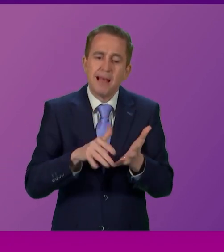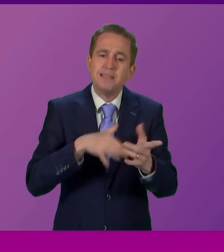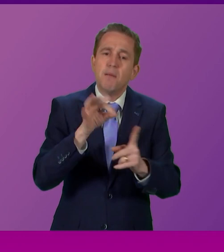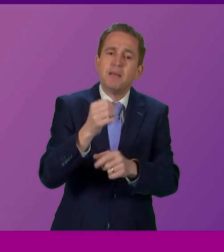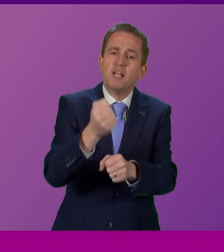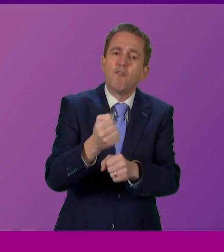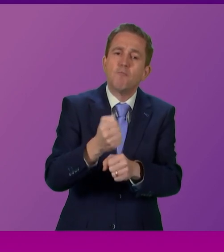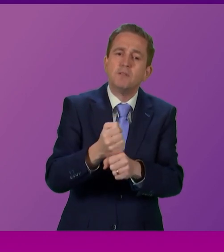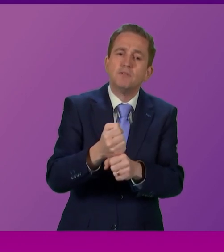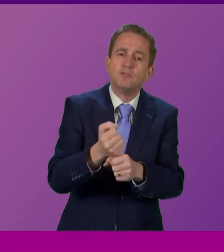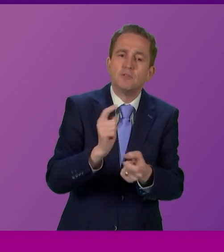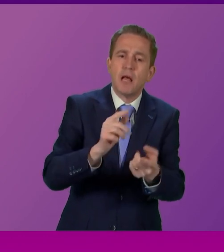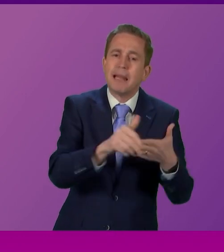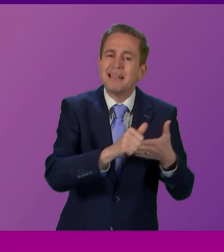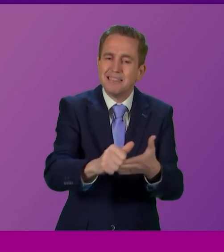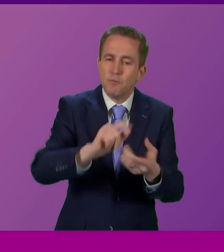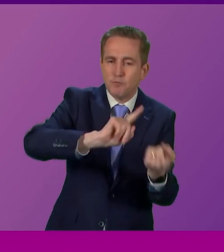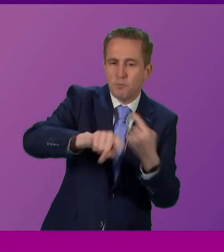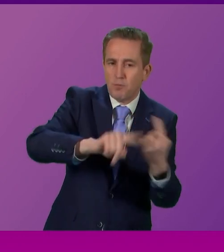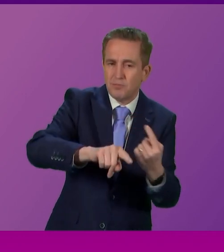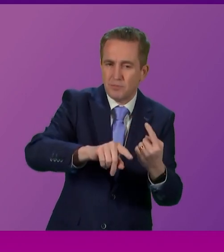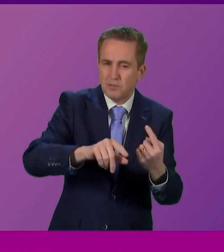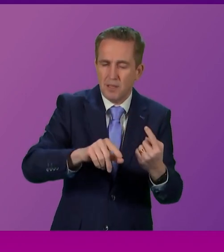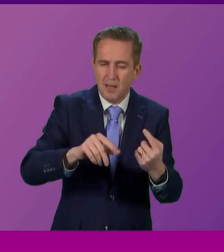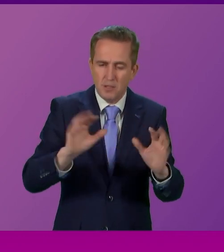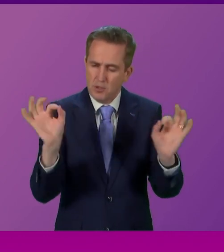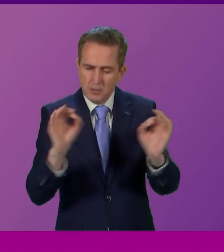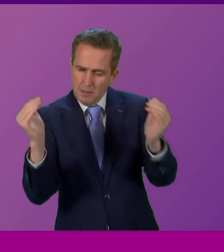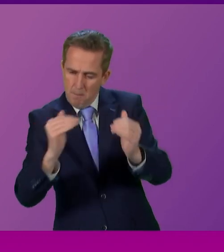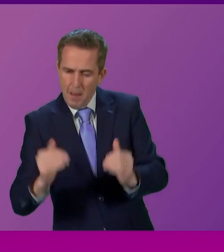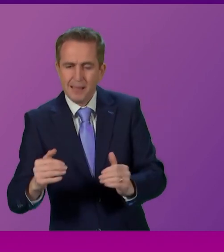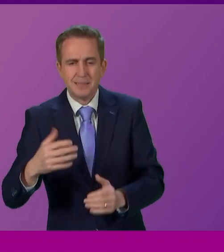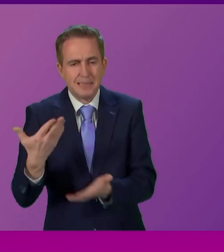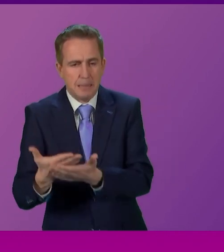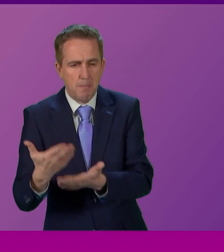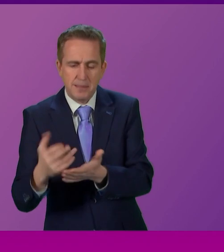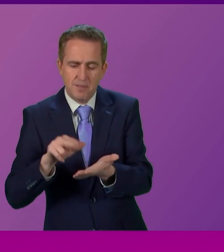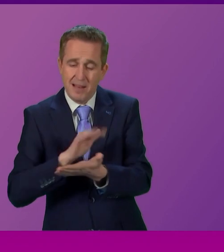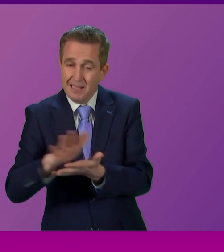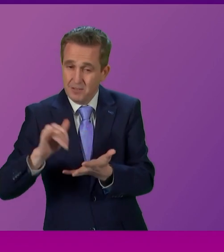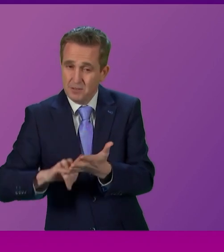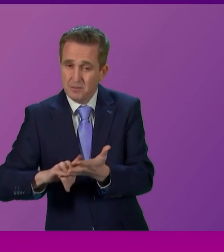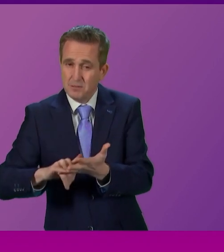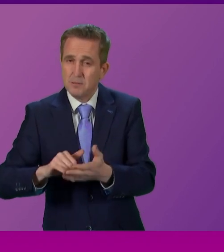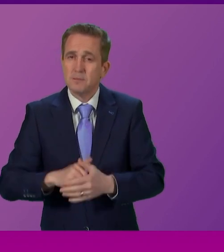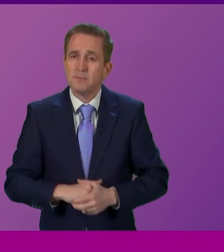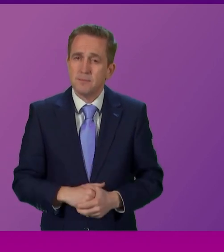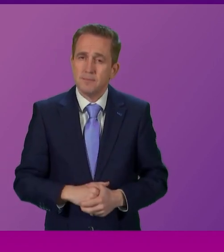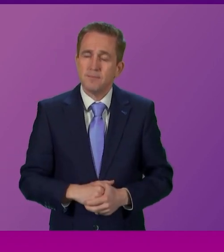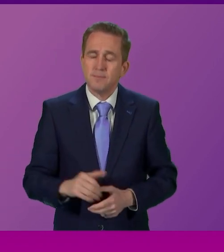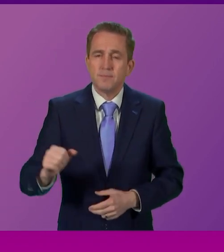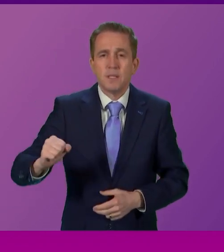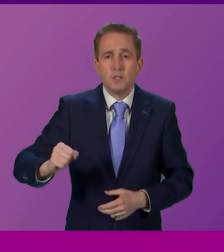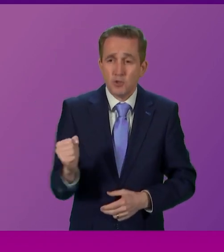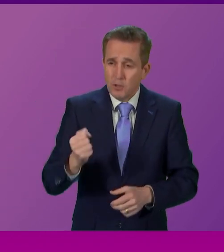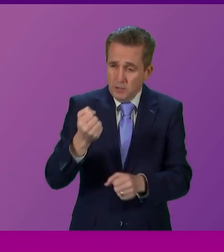up to the huge scale of the problems the NHS is facing. It is no wonder, given that the Scottish Government